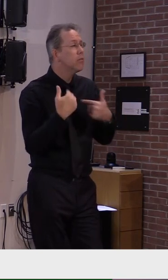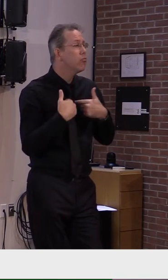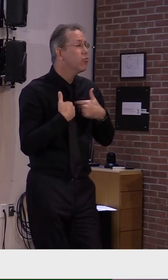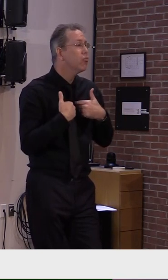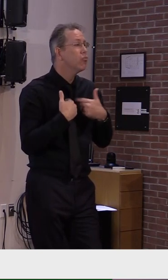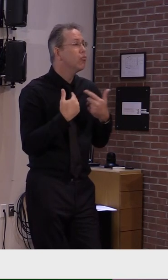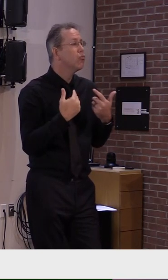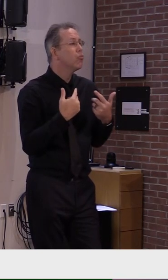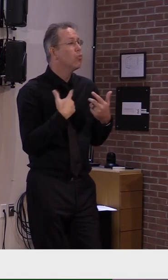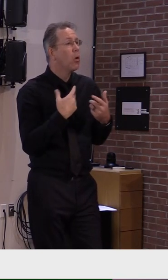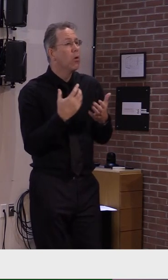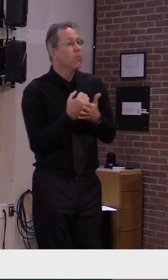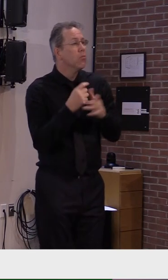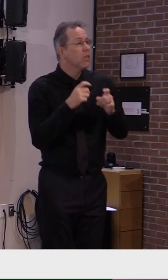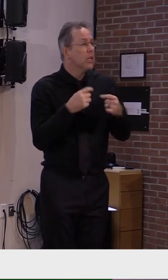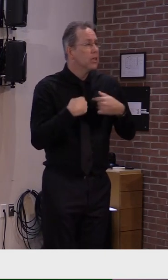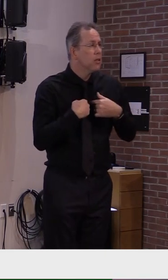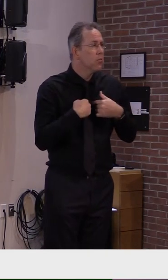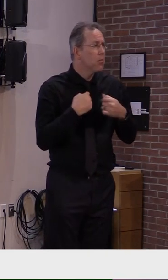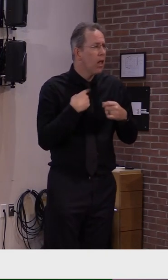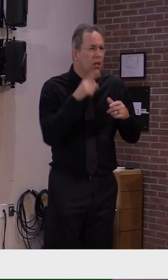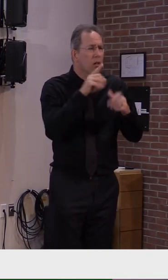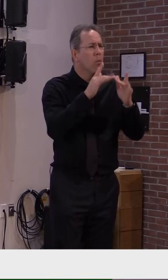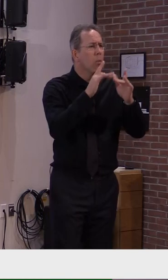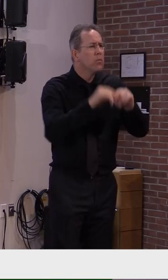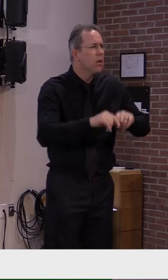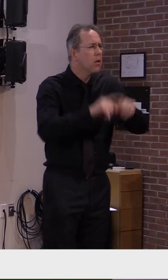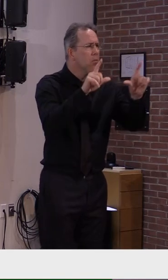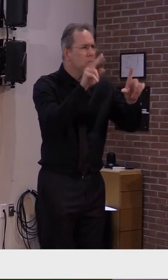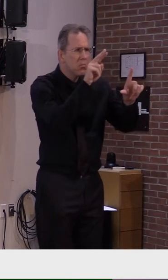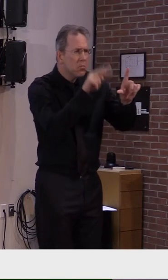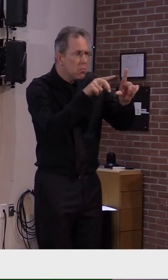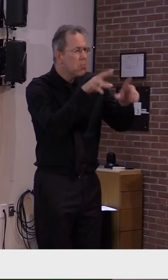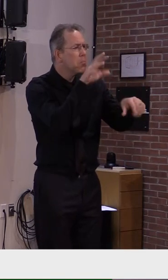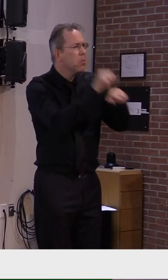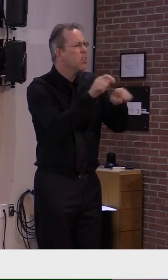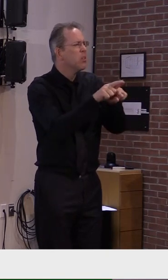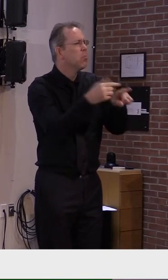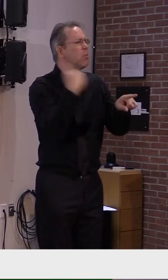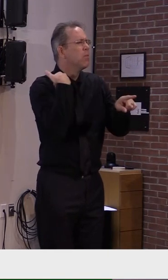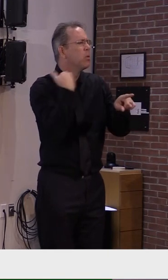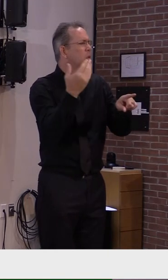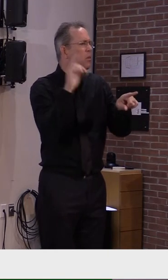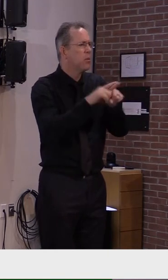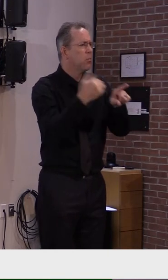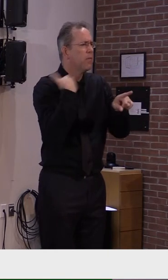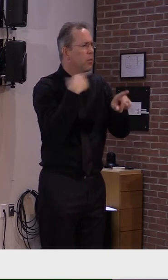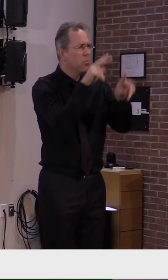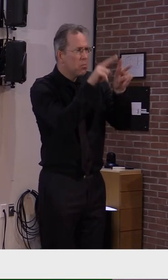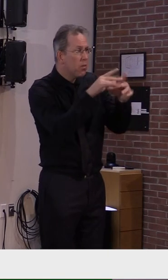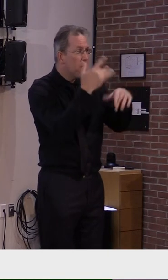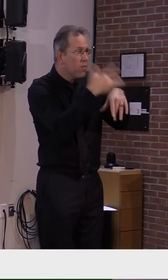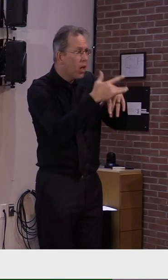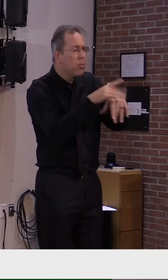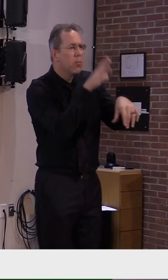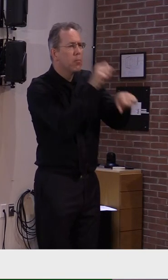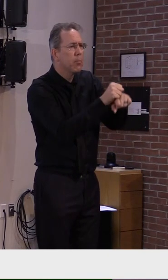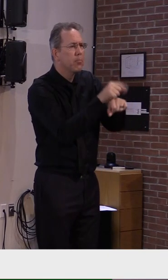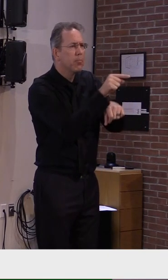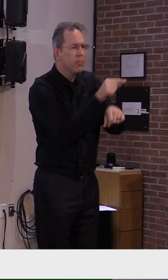doing it the same as you do it now, in terms of registration. So we're